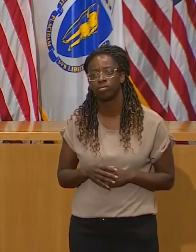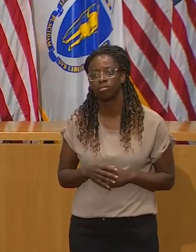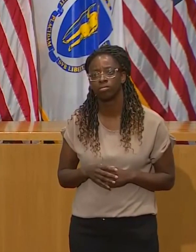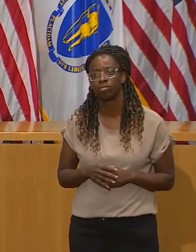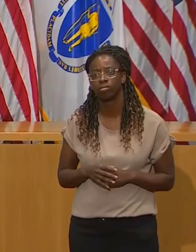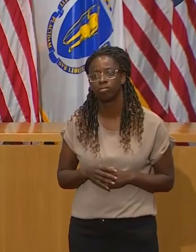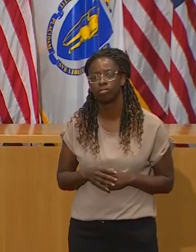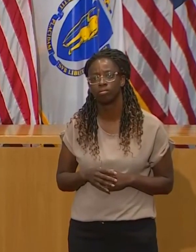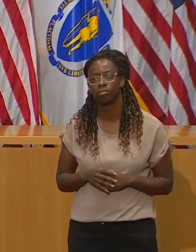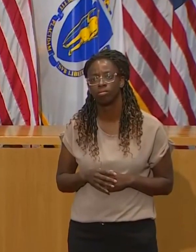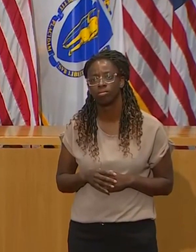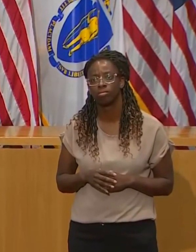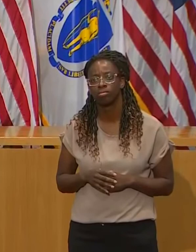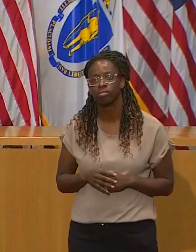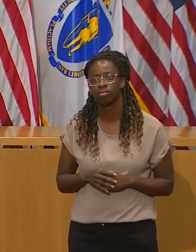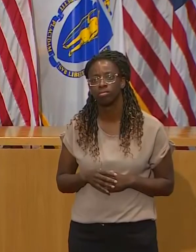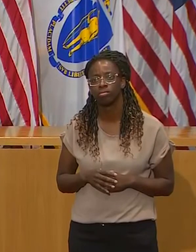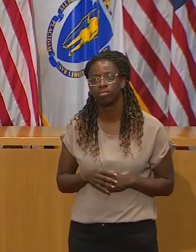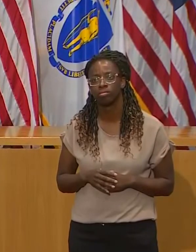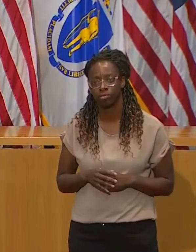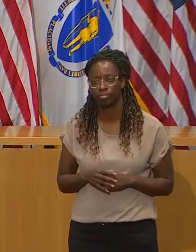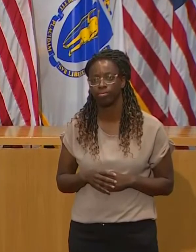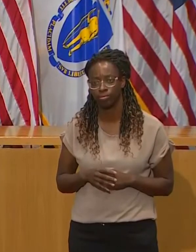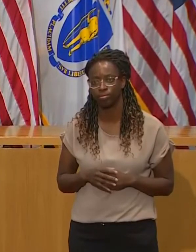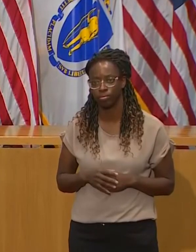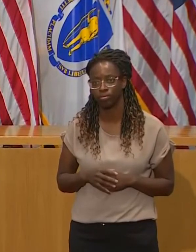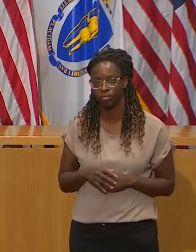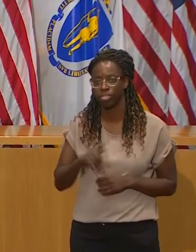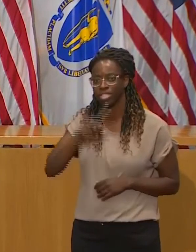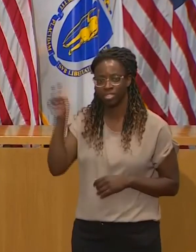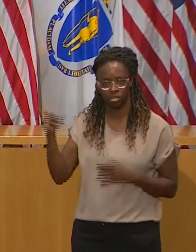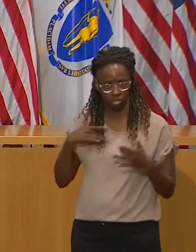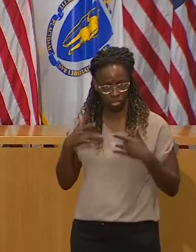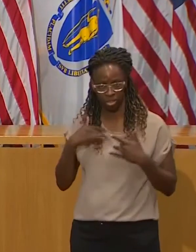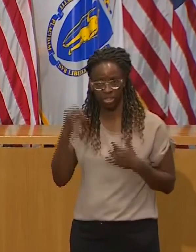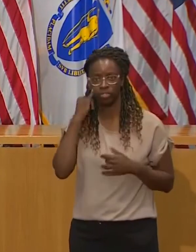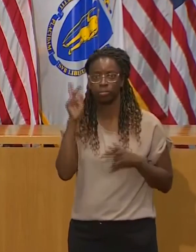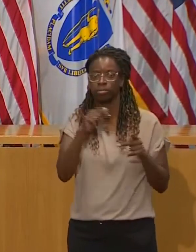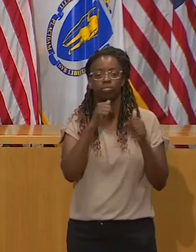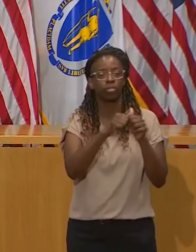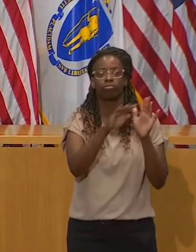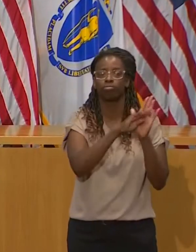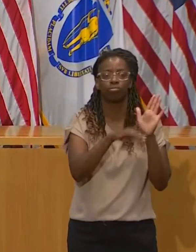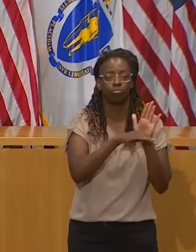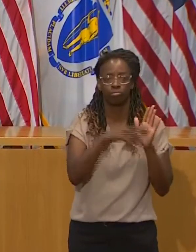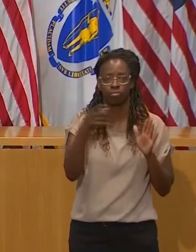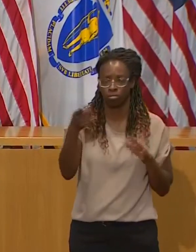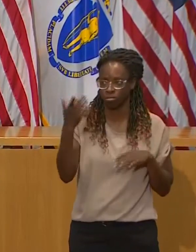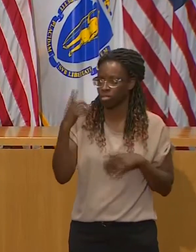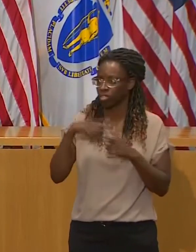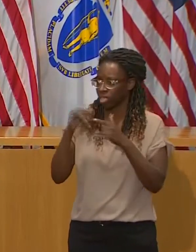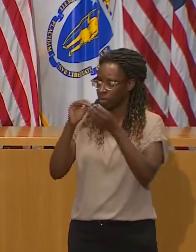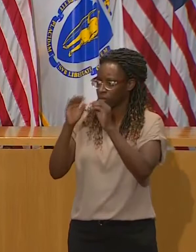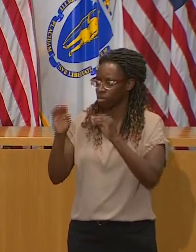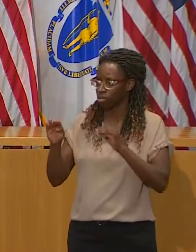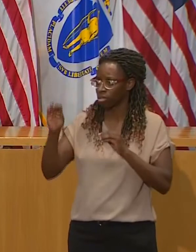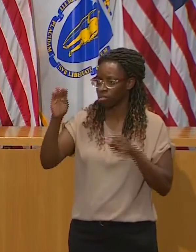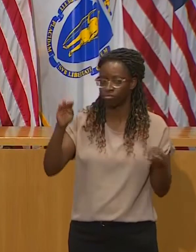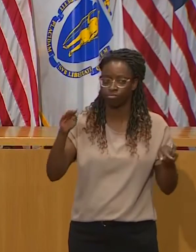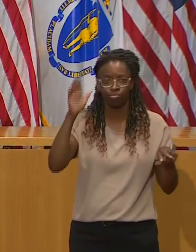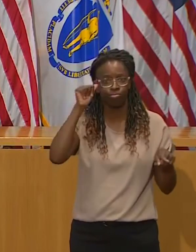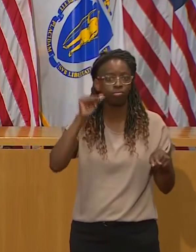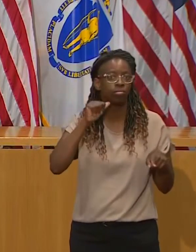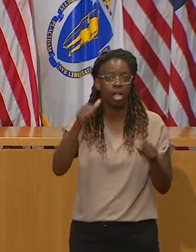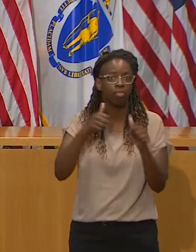and the information that we have now that we didn't have last spring and pursue what I would describe as targeted interventions. The hockey